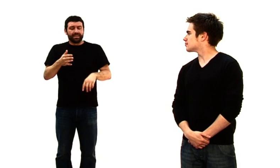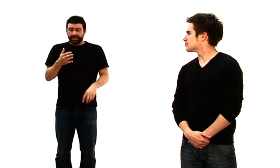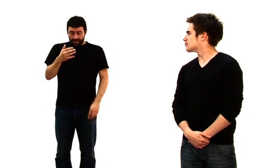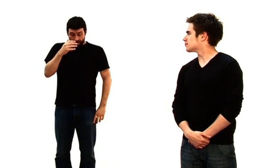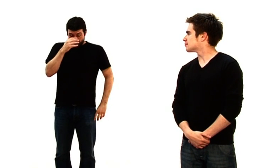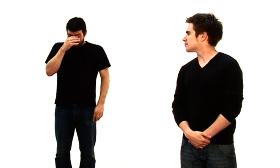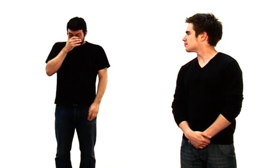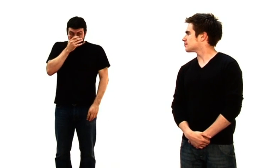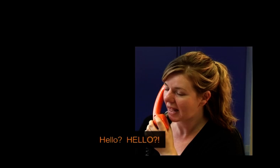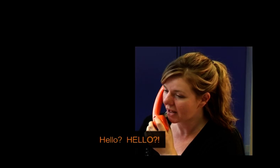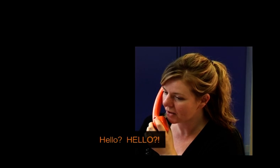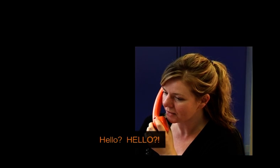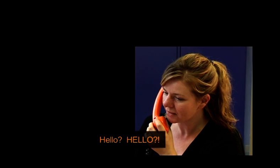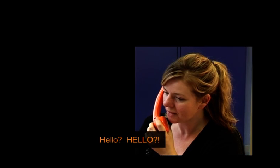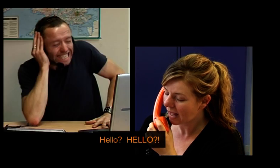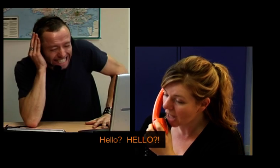time. Hello? Hello?